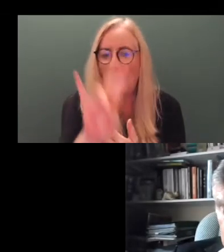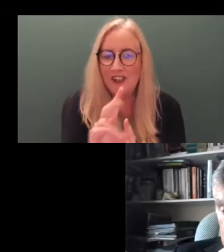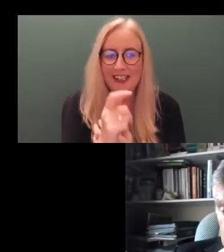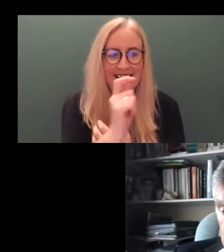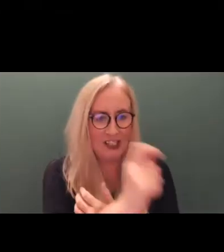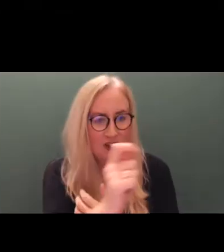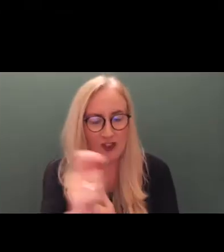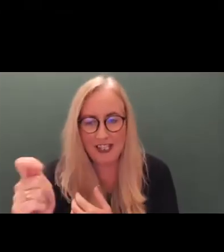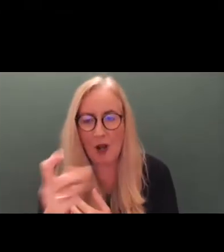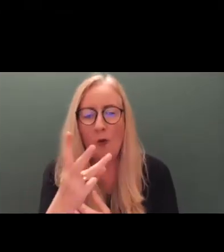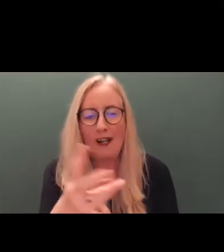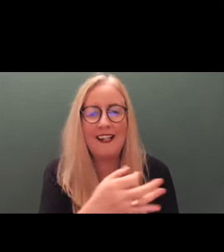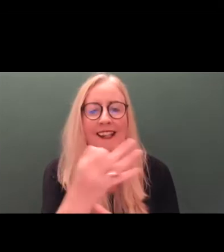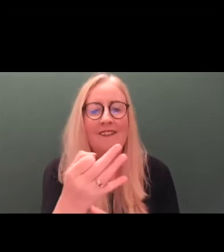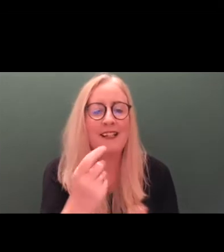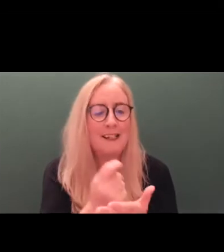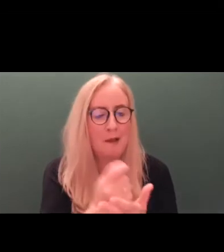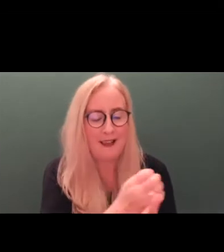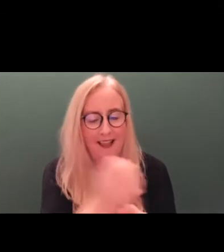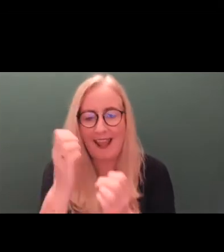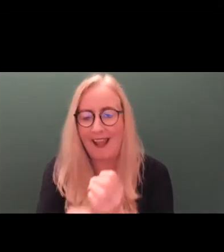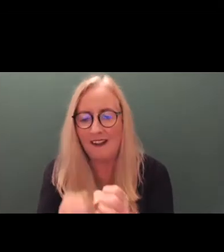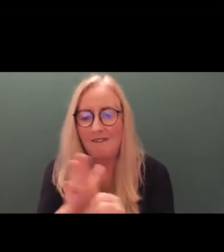and there will be time at the end for questions and answers.